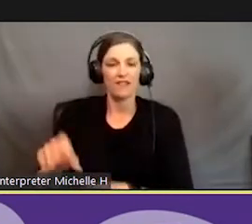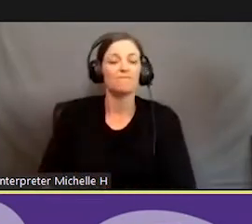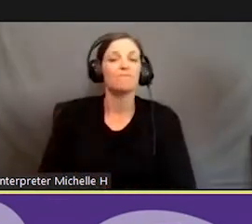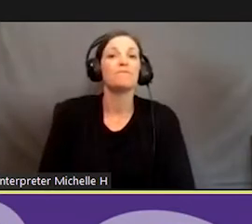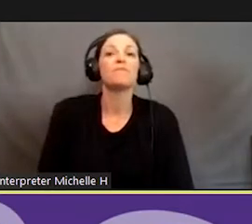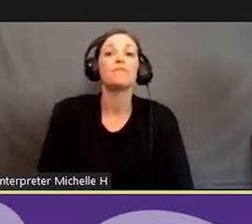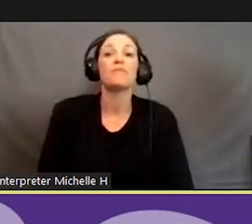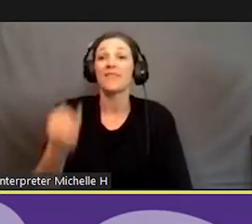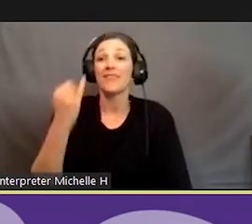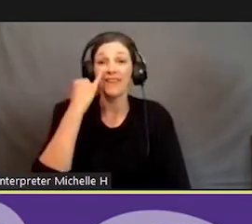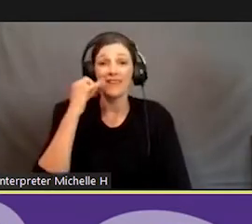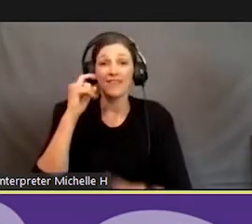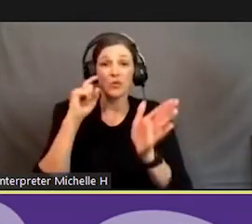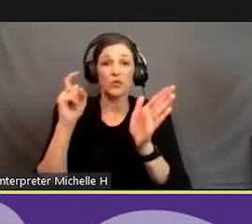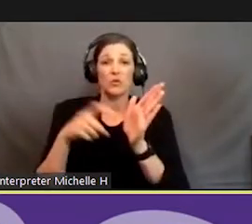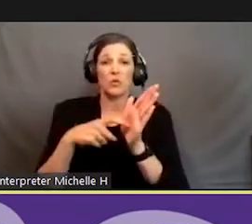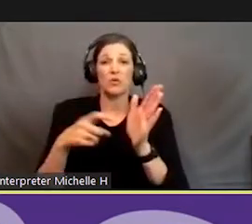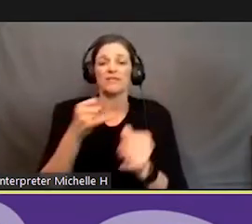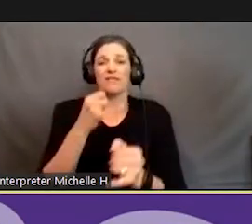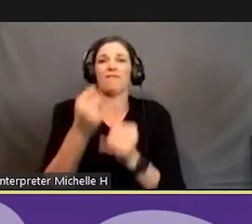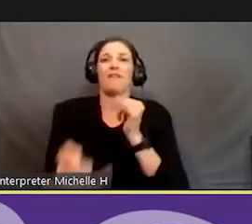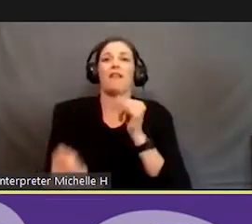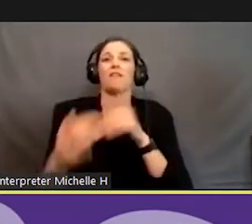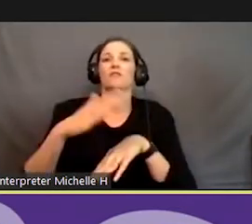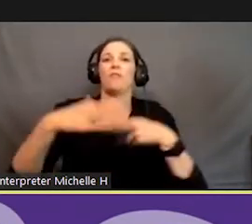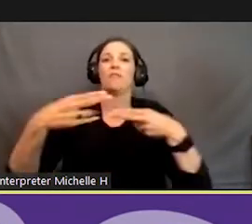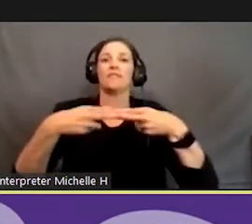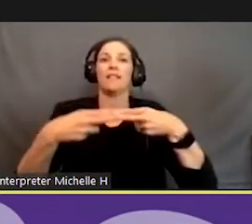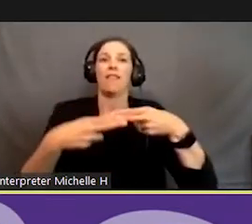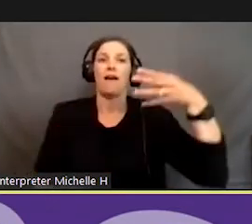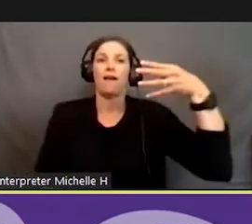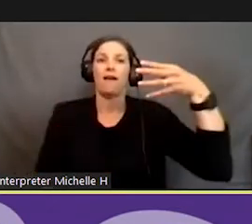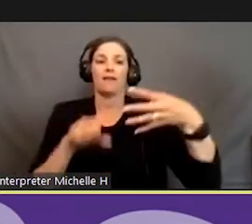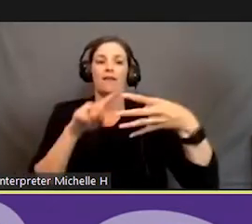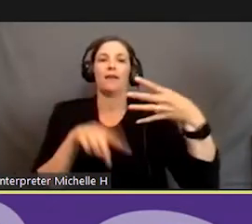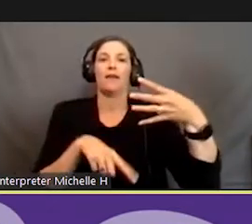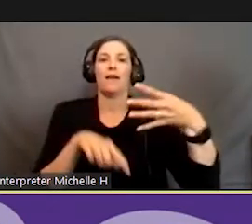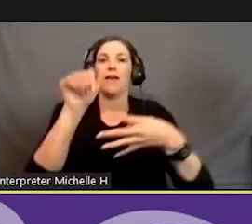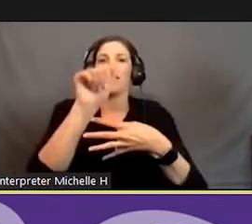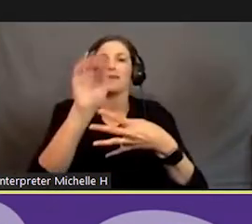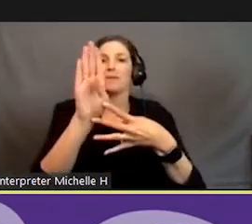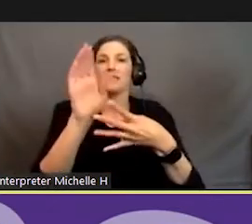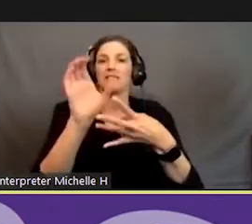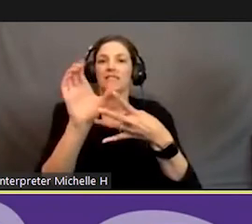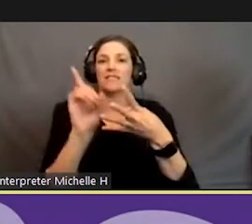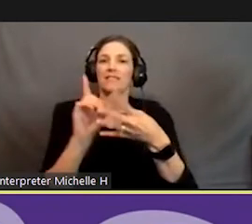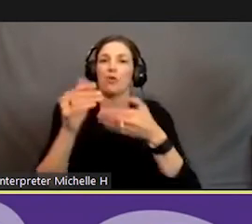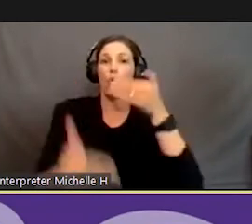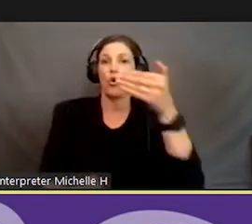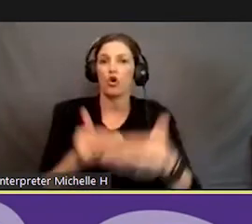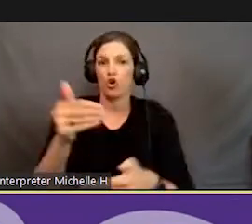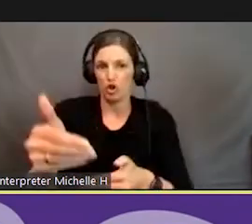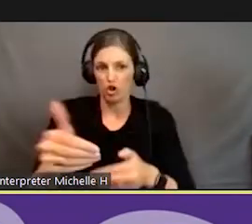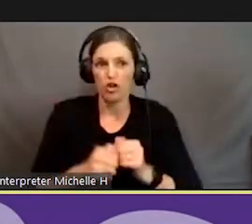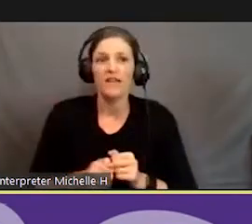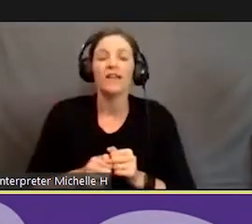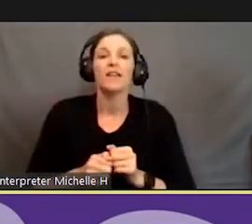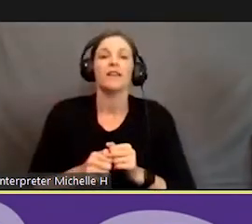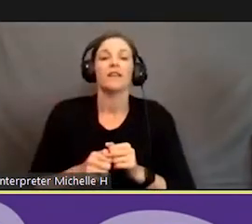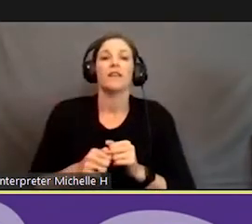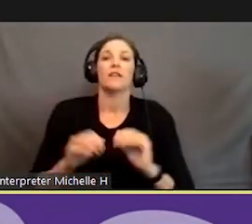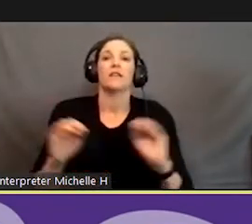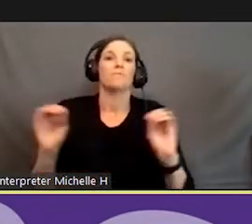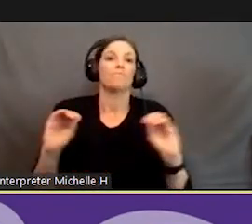If you notice the finalist on the slider to the left, they're in alphabetical order. So no,